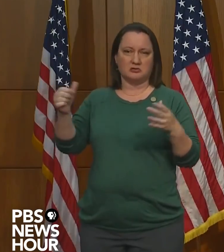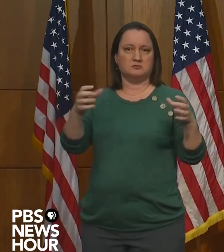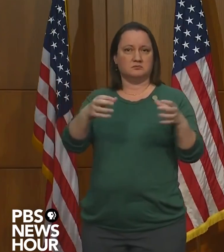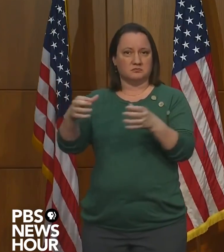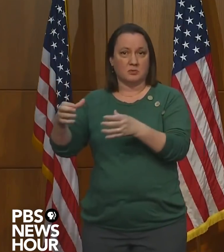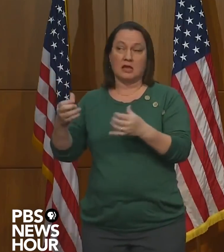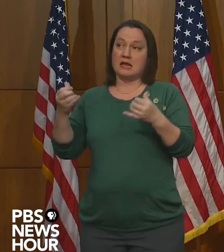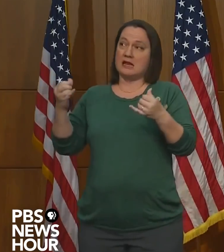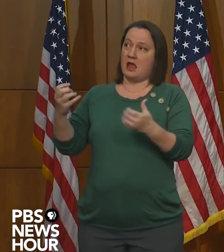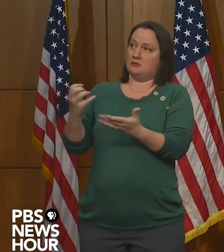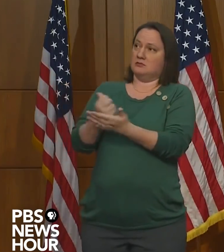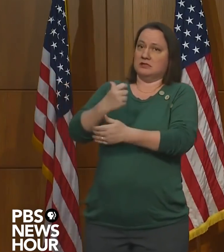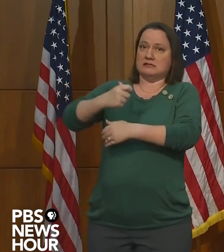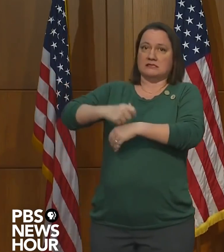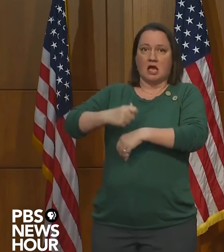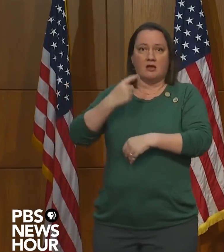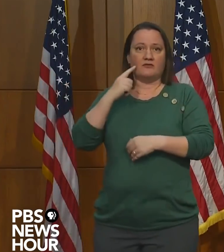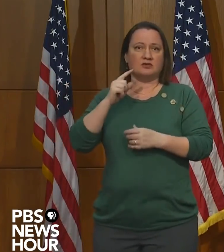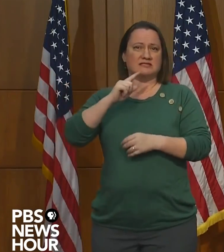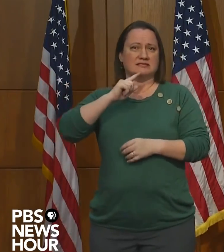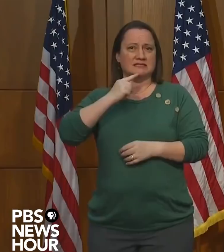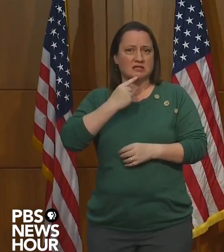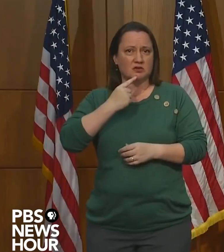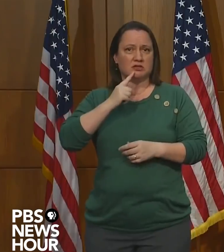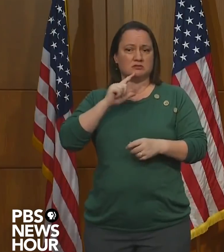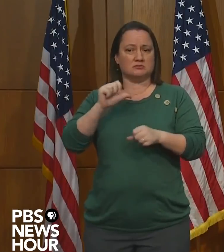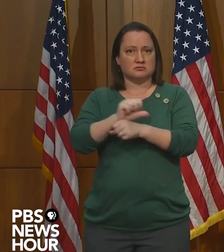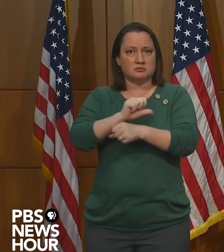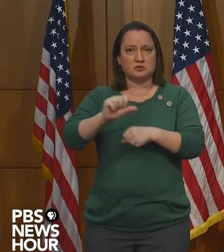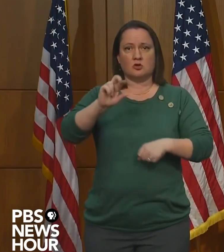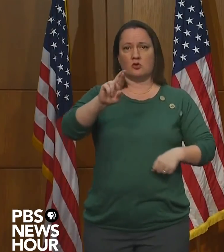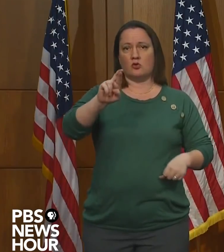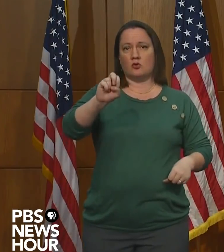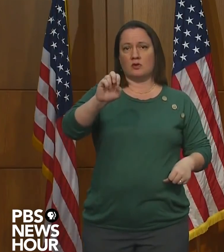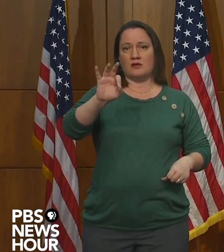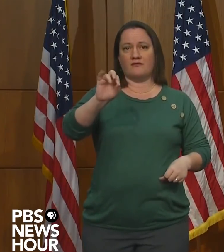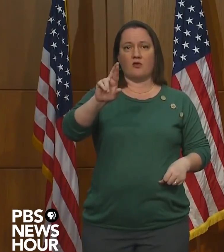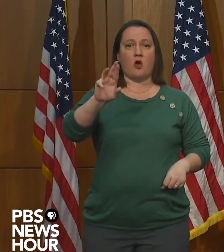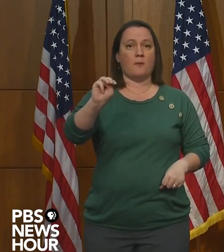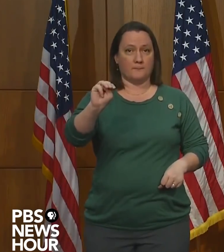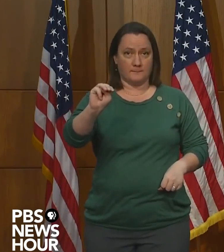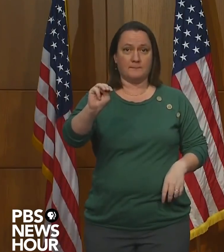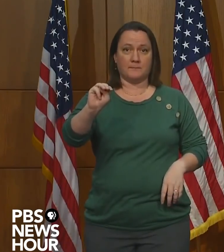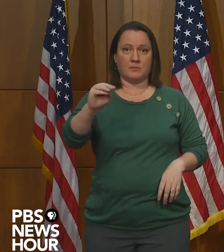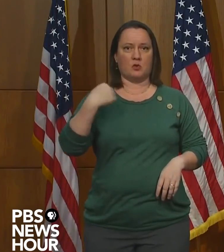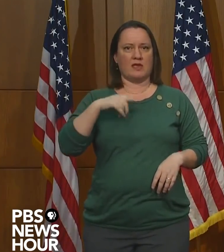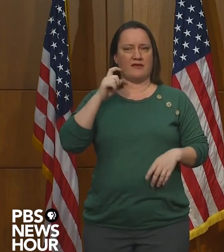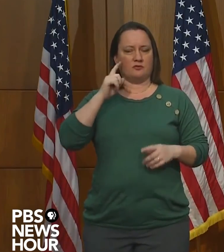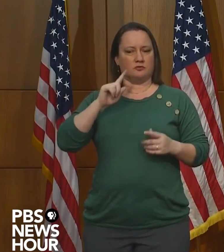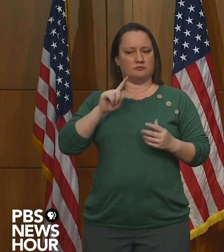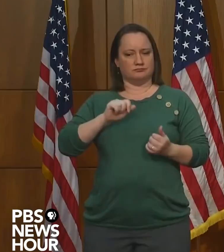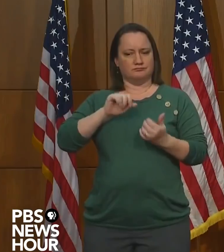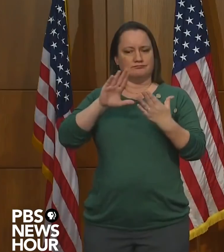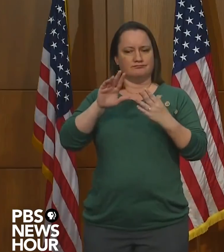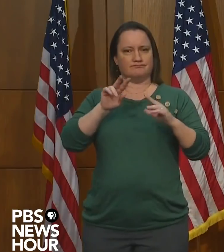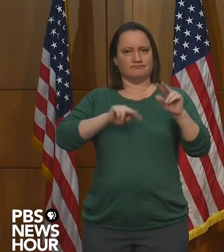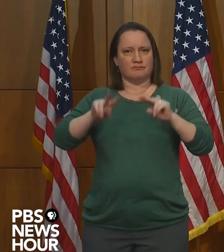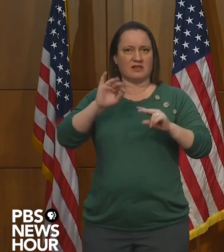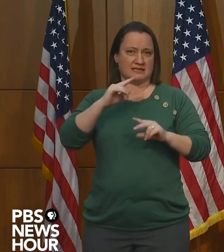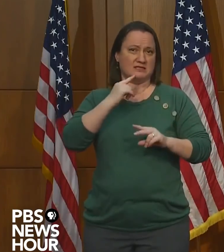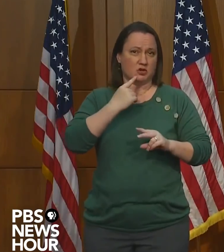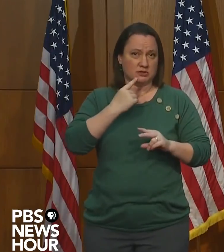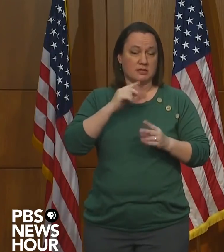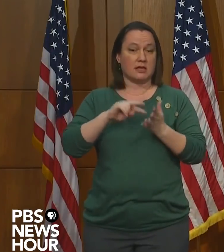and we have to be serious about how we do it. This includes listening and learning